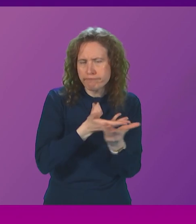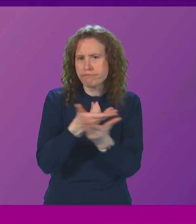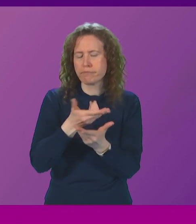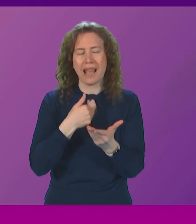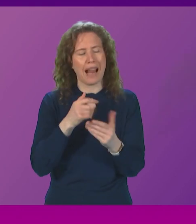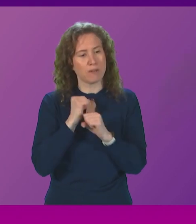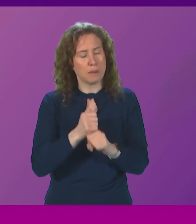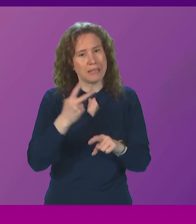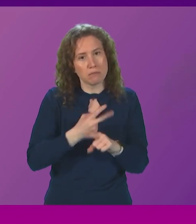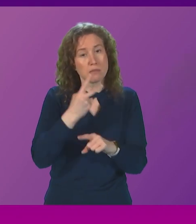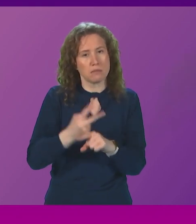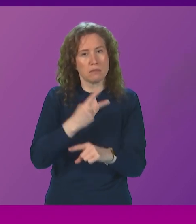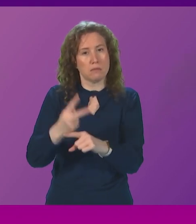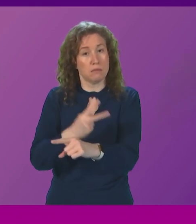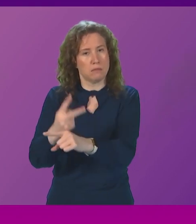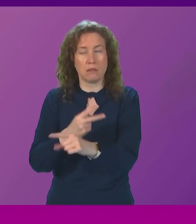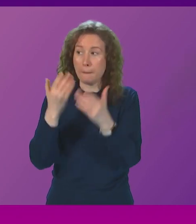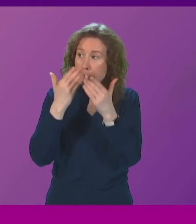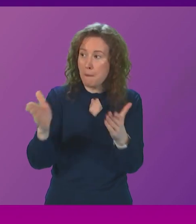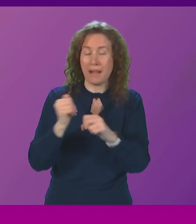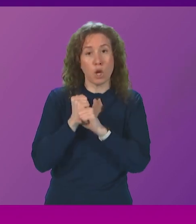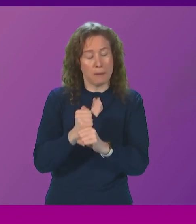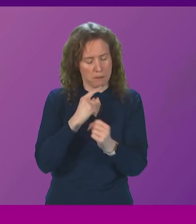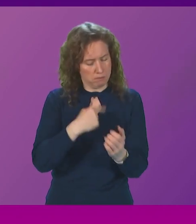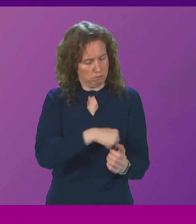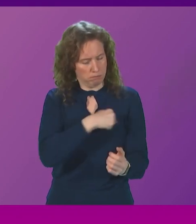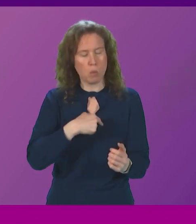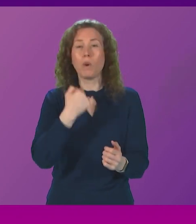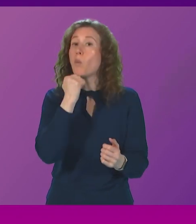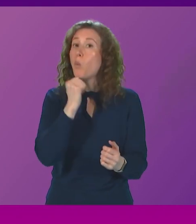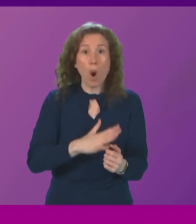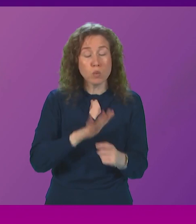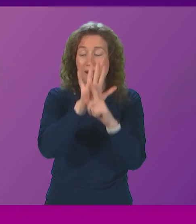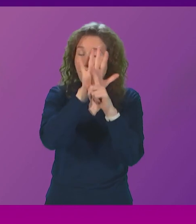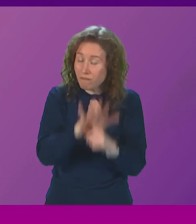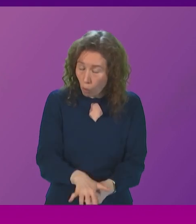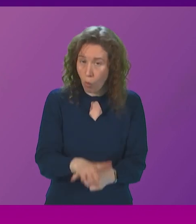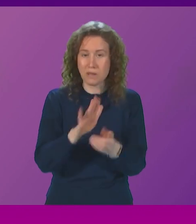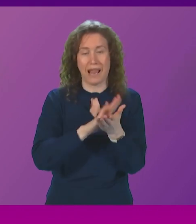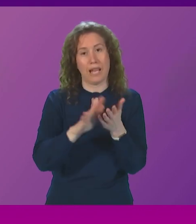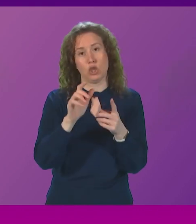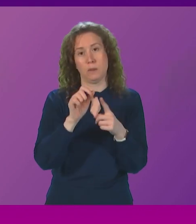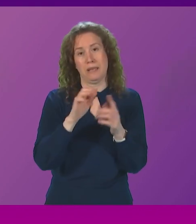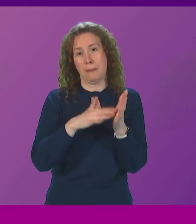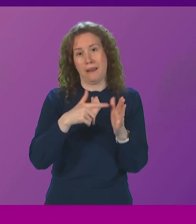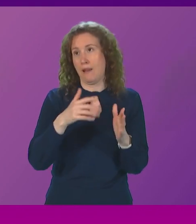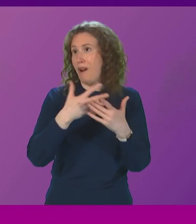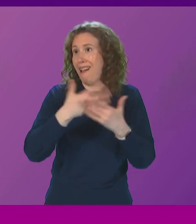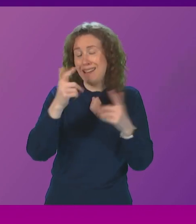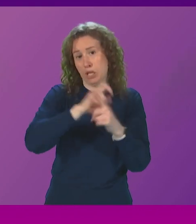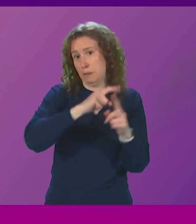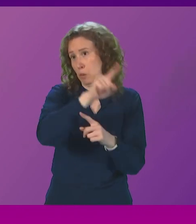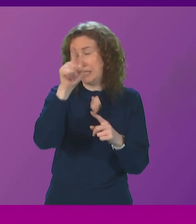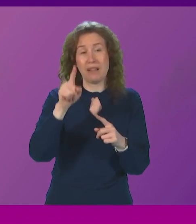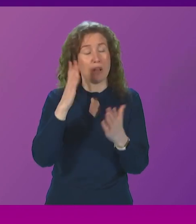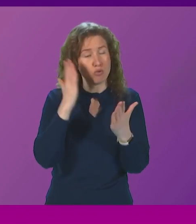time and time and time again in public that we will not impose HPMAs on any community that is vehemently opposed